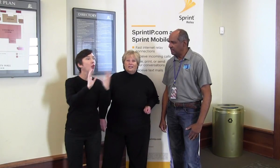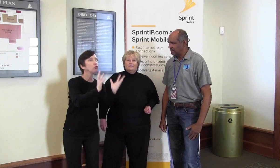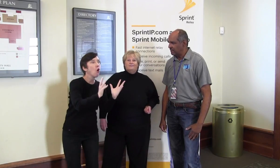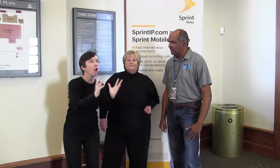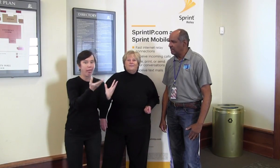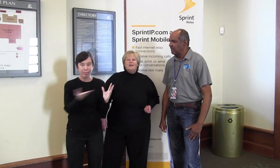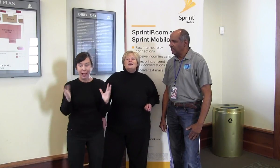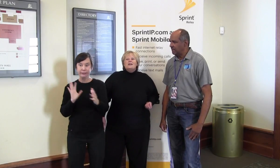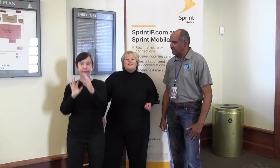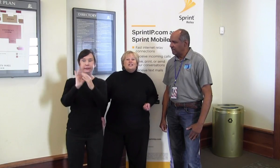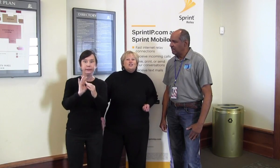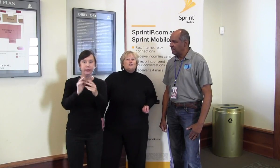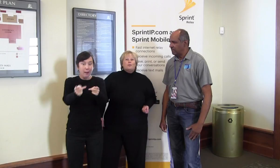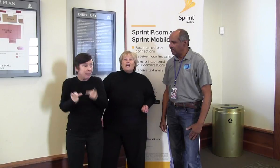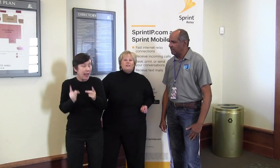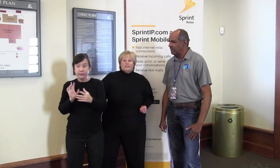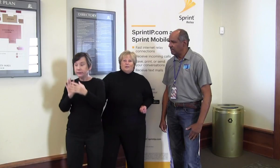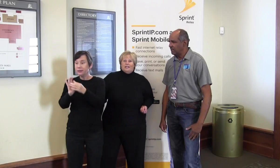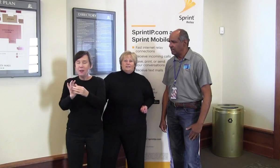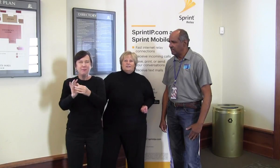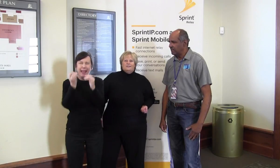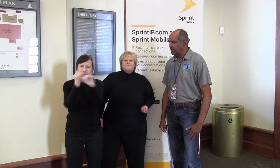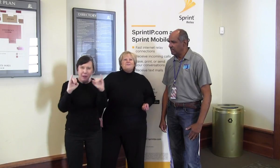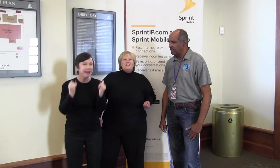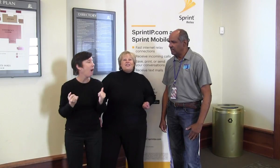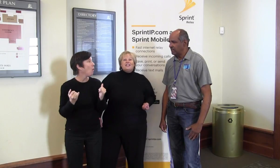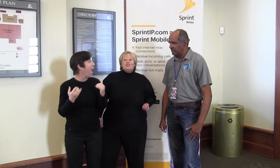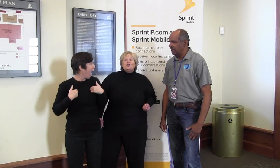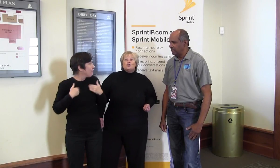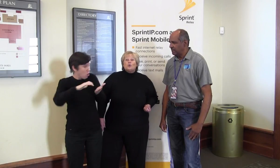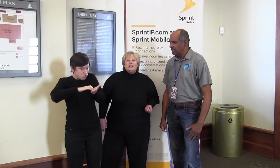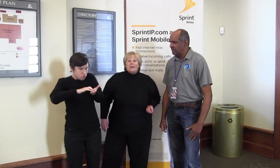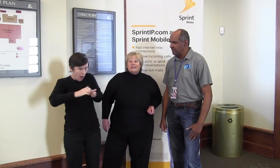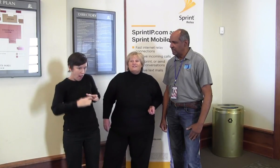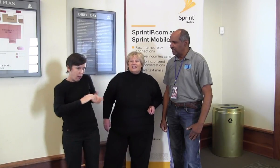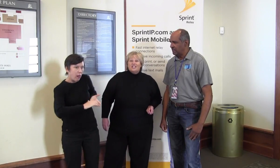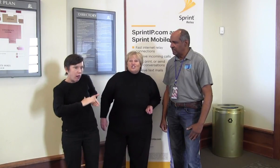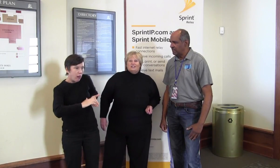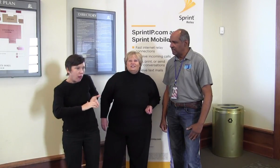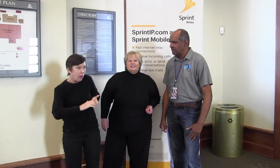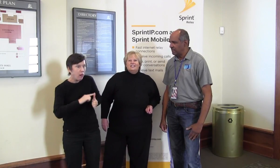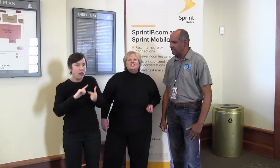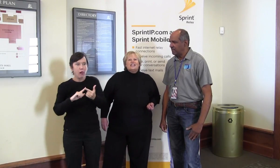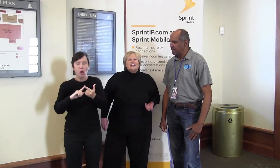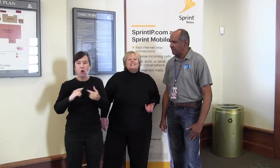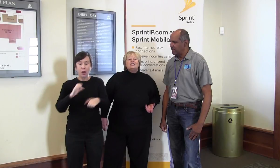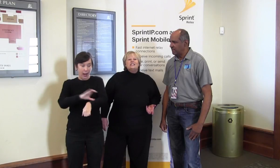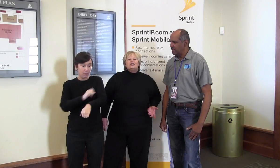They can use Braille displays. They can use screen magnification to connect to the